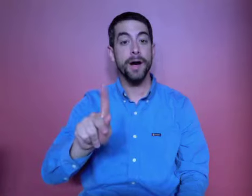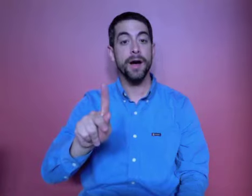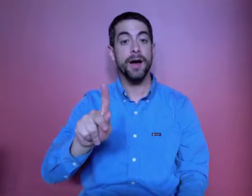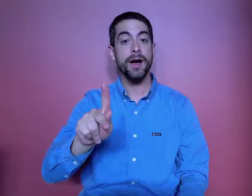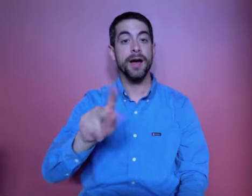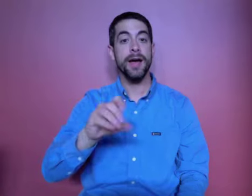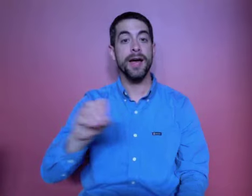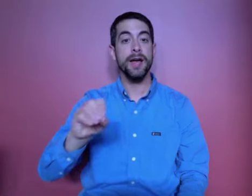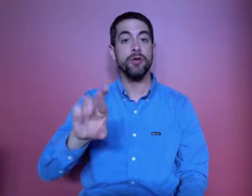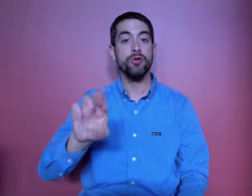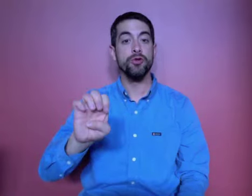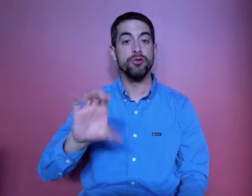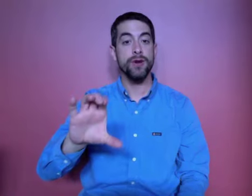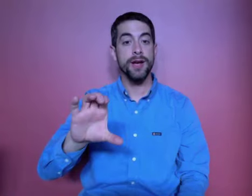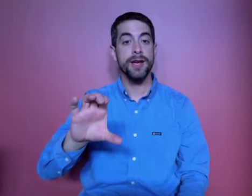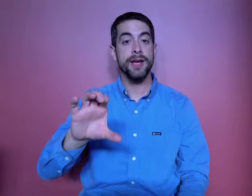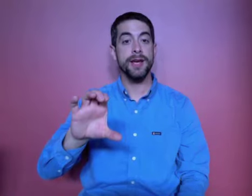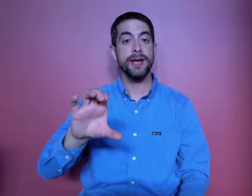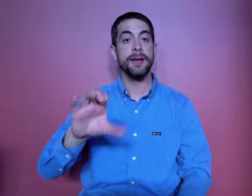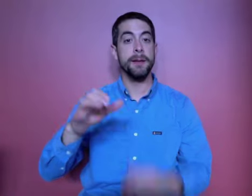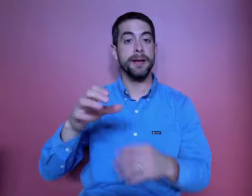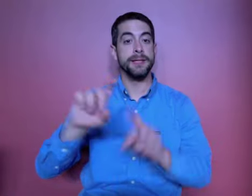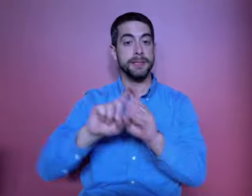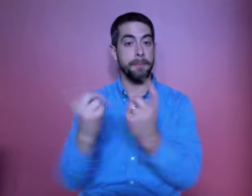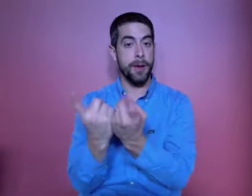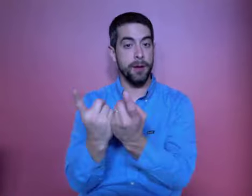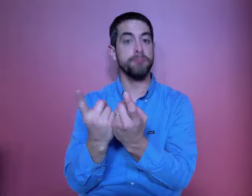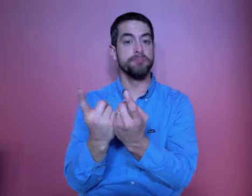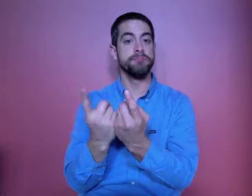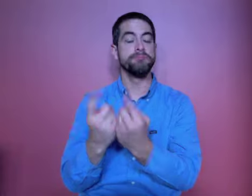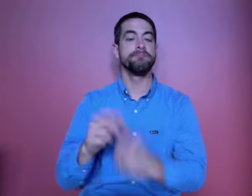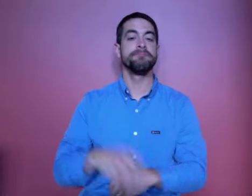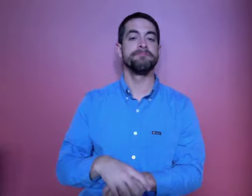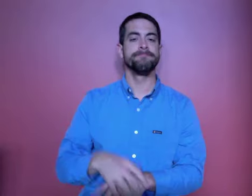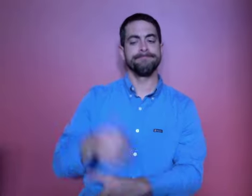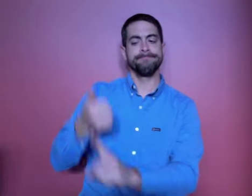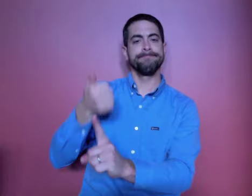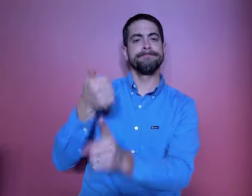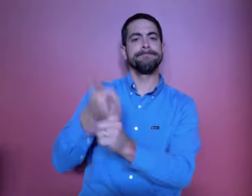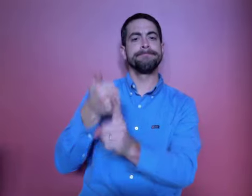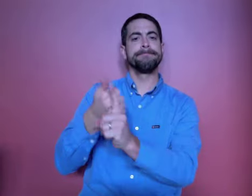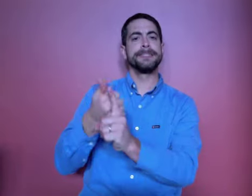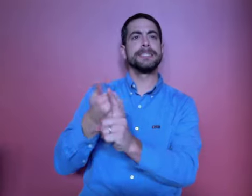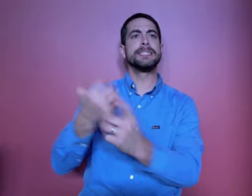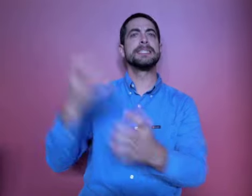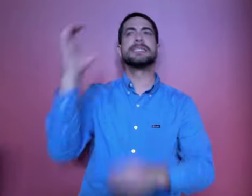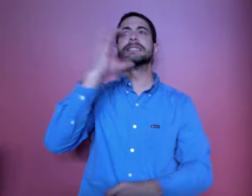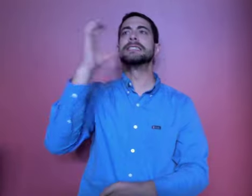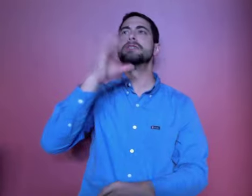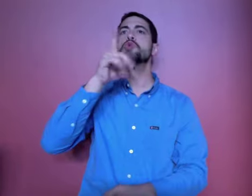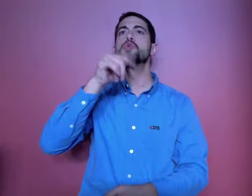is calling on the citizens of this city to help keep it functioning and operational.